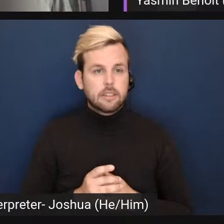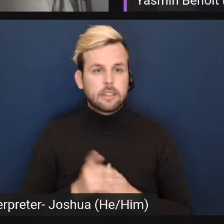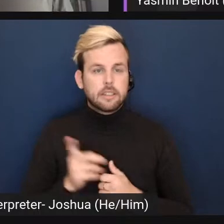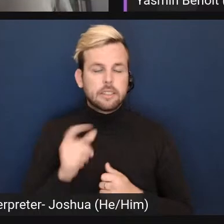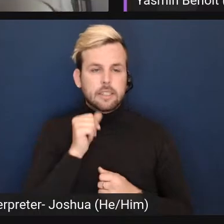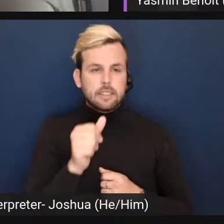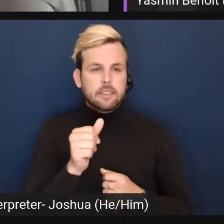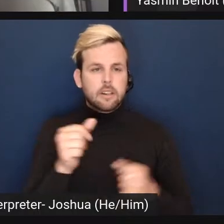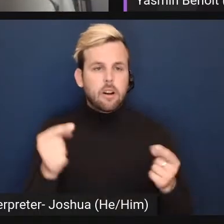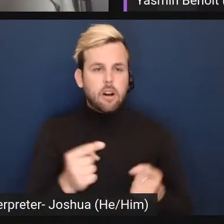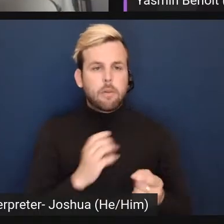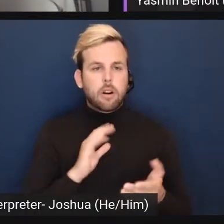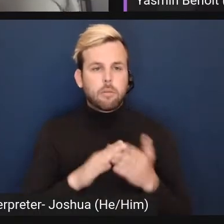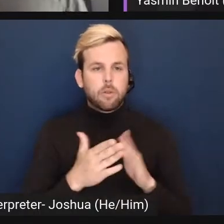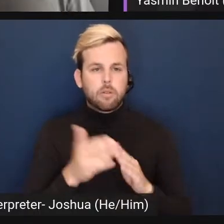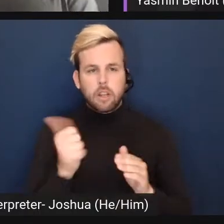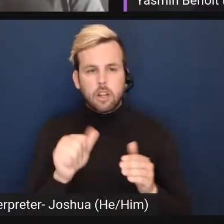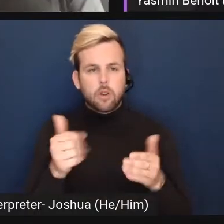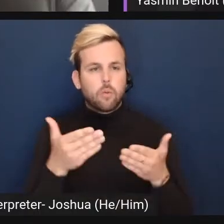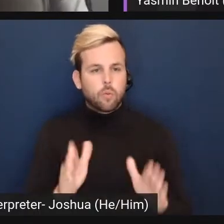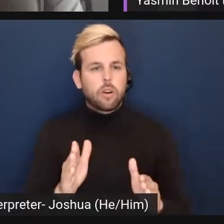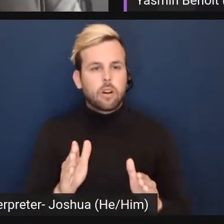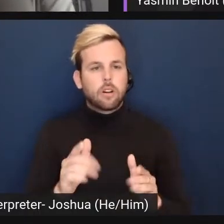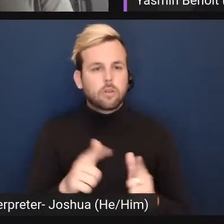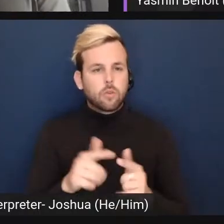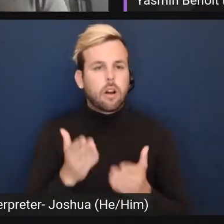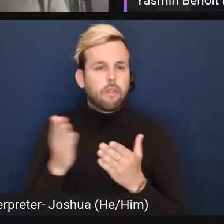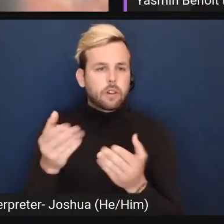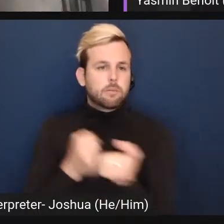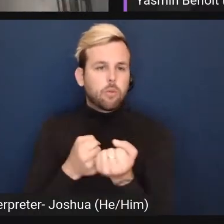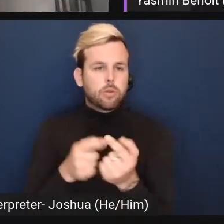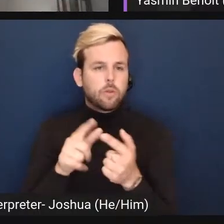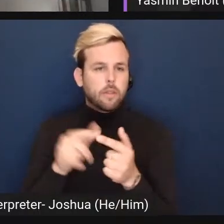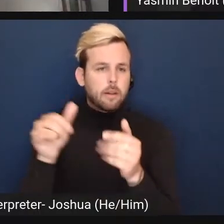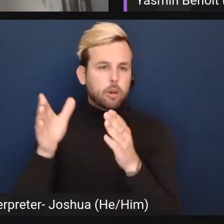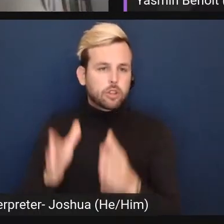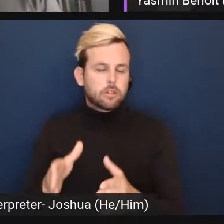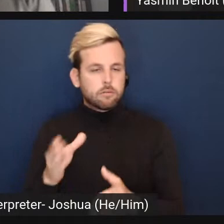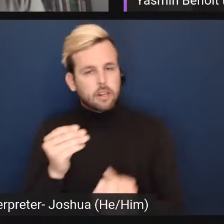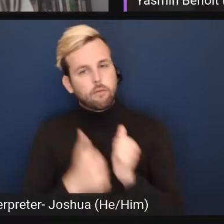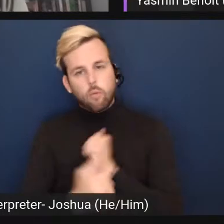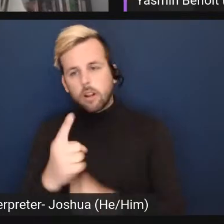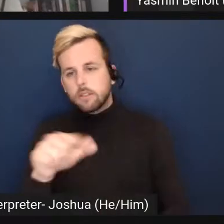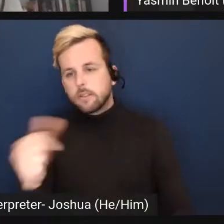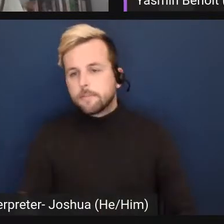doesn't harm our community in any way to addition to offer support to that person alongside everyone else.